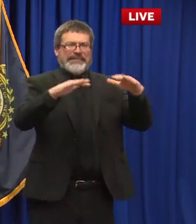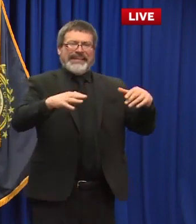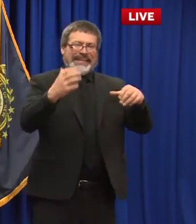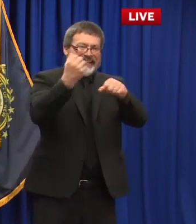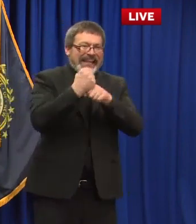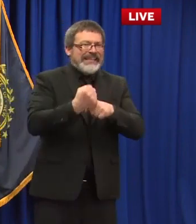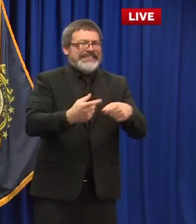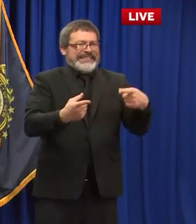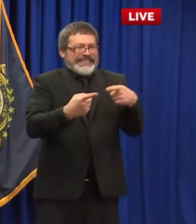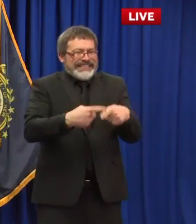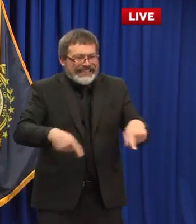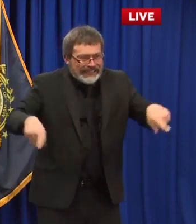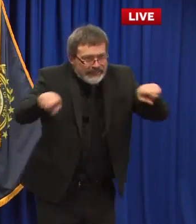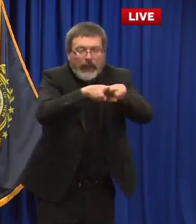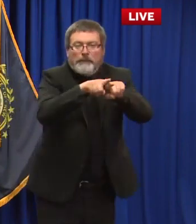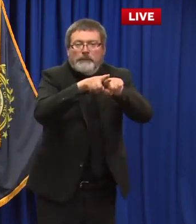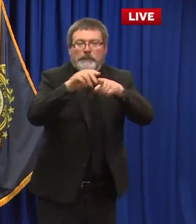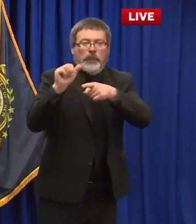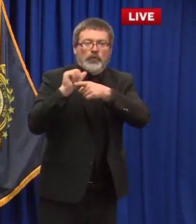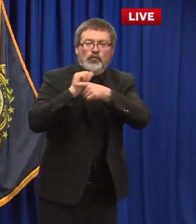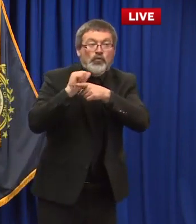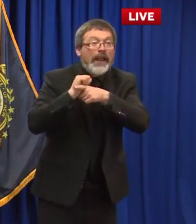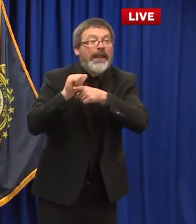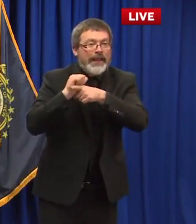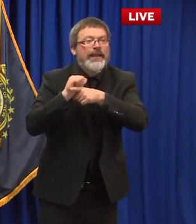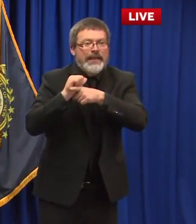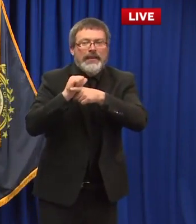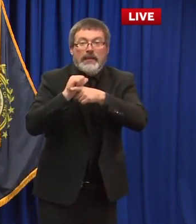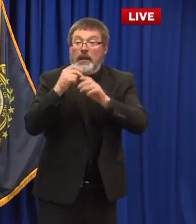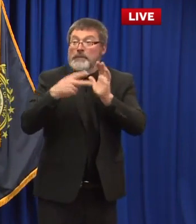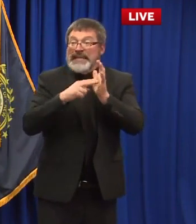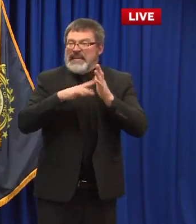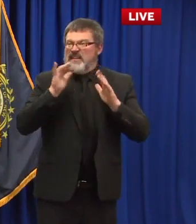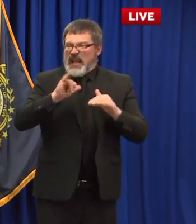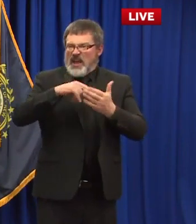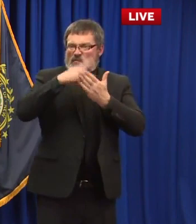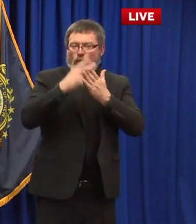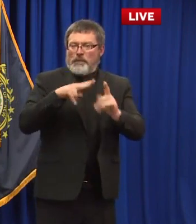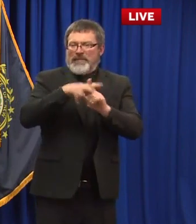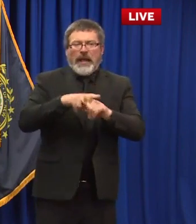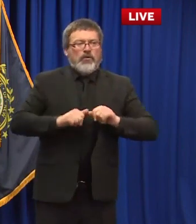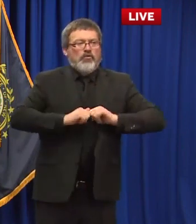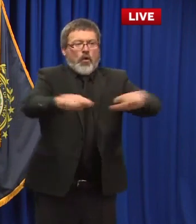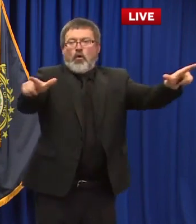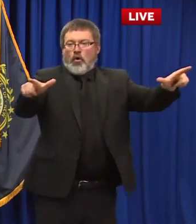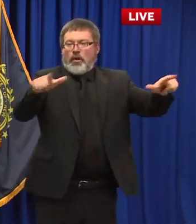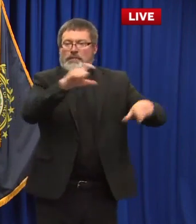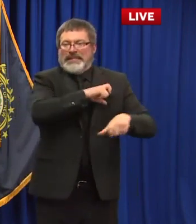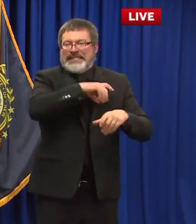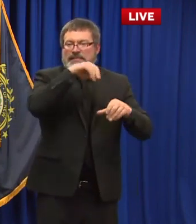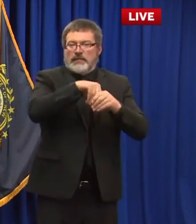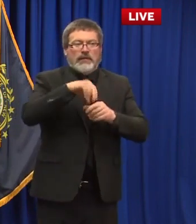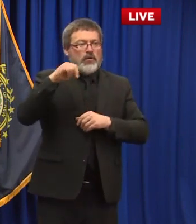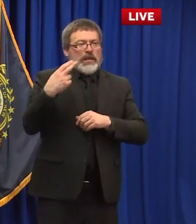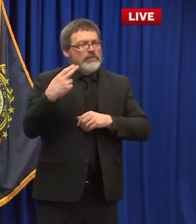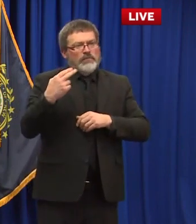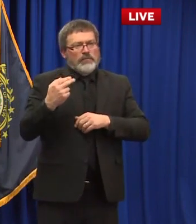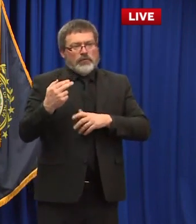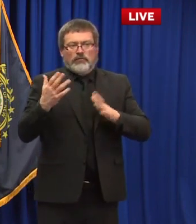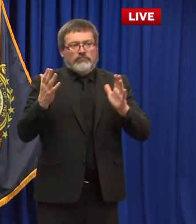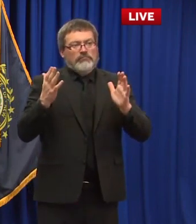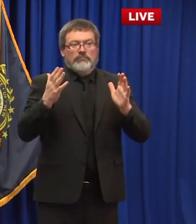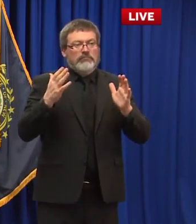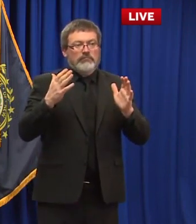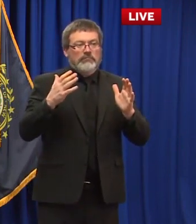updating your program in a singular fashion and everyone's getting that same training and keep it updated not let it go go um antiquated and i my